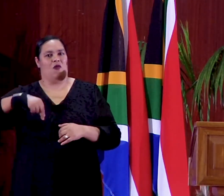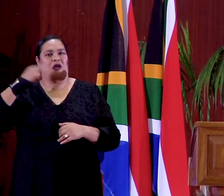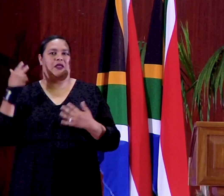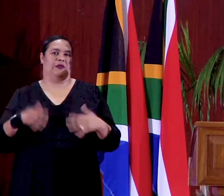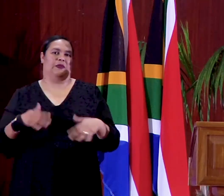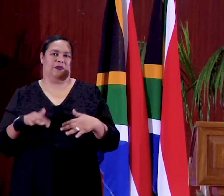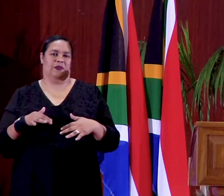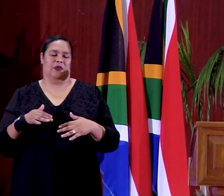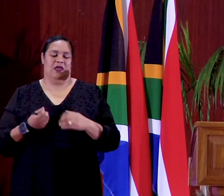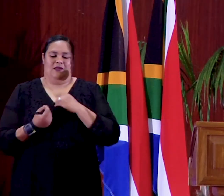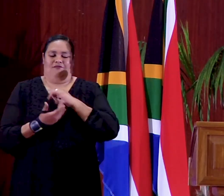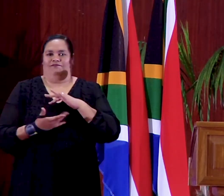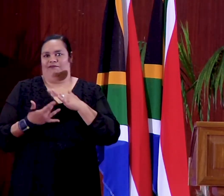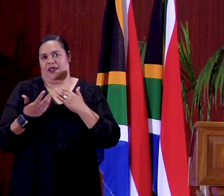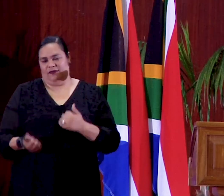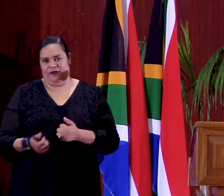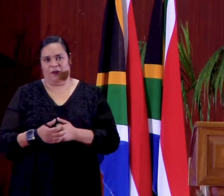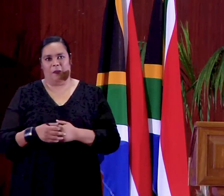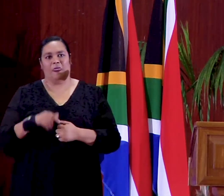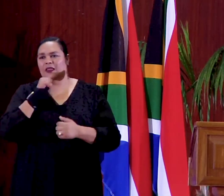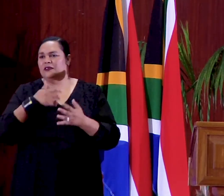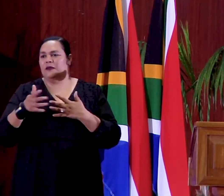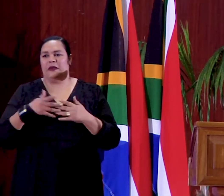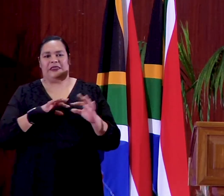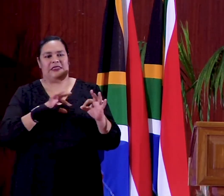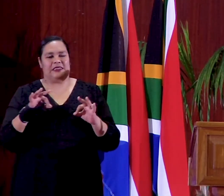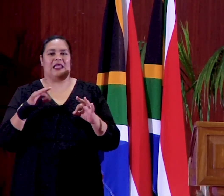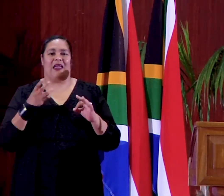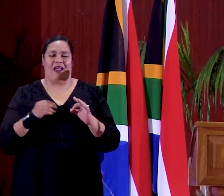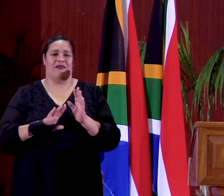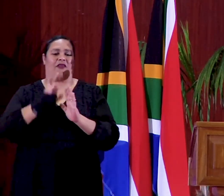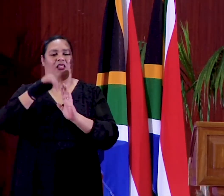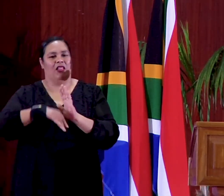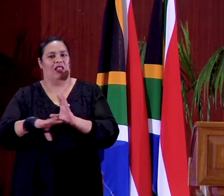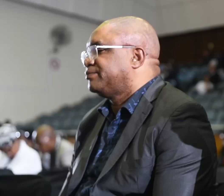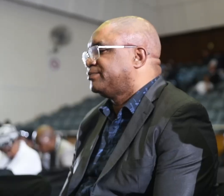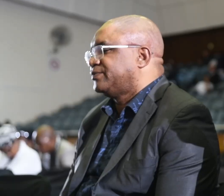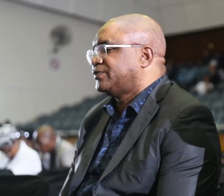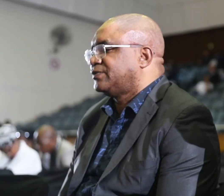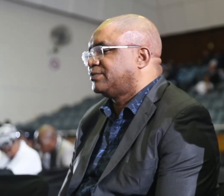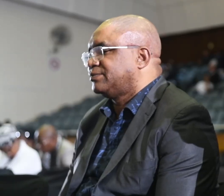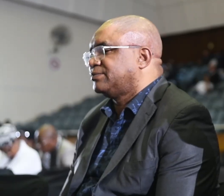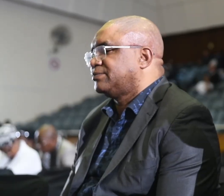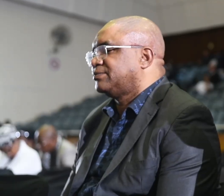aspiration, despite the fluctuations in our national life.